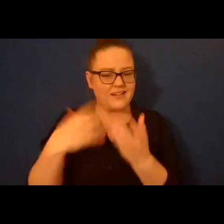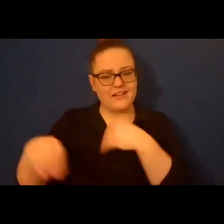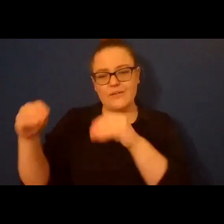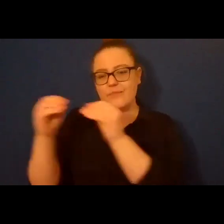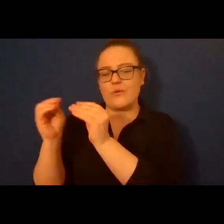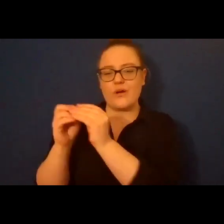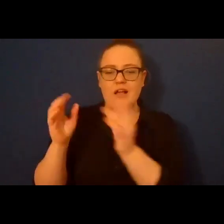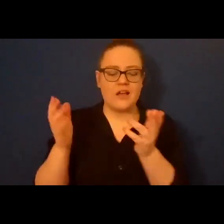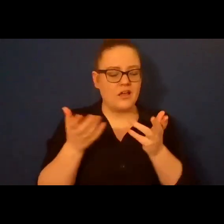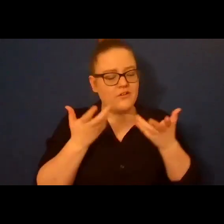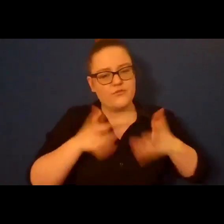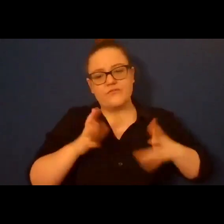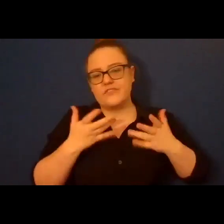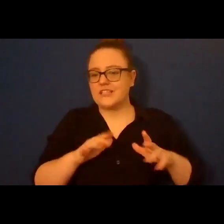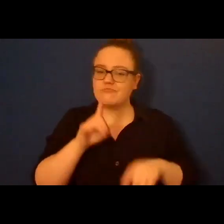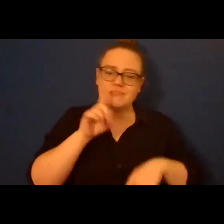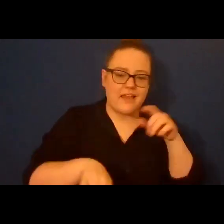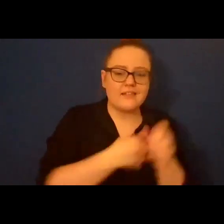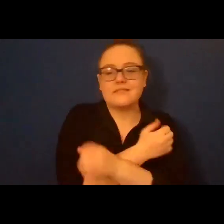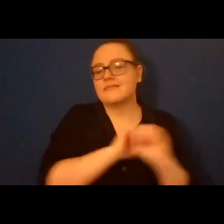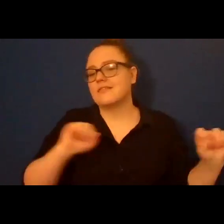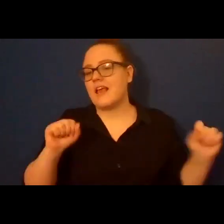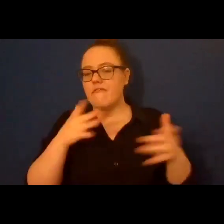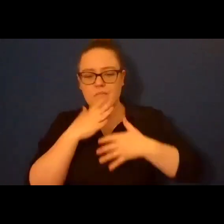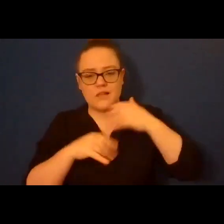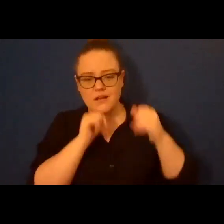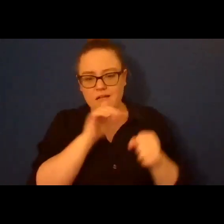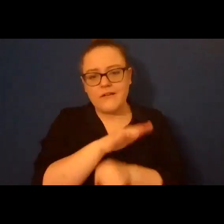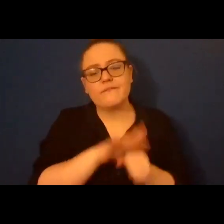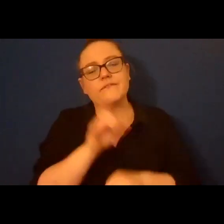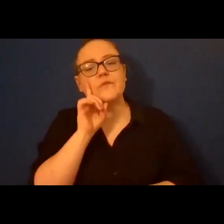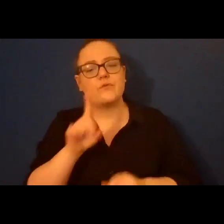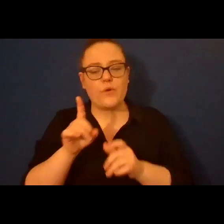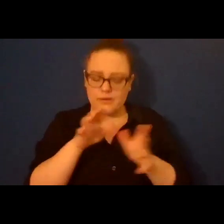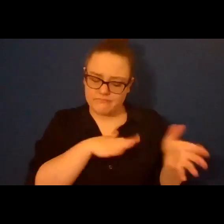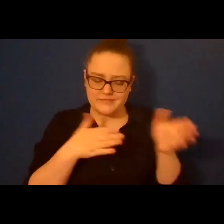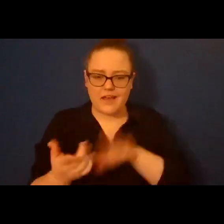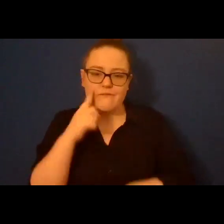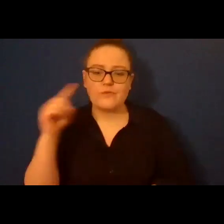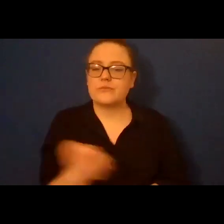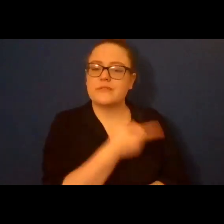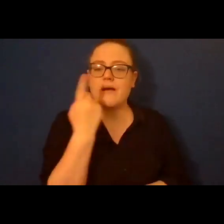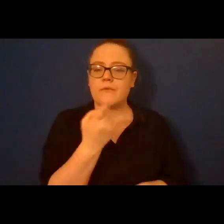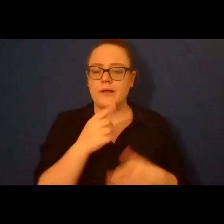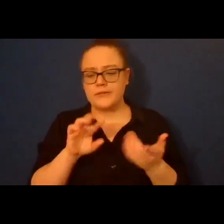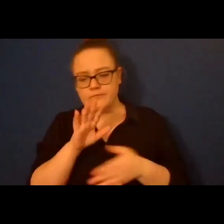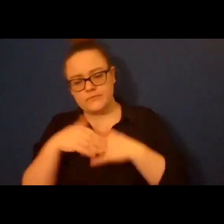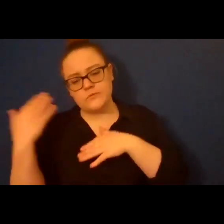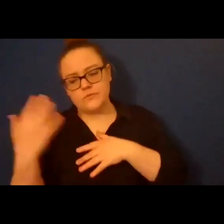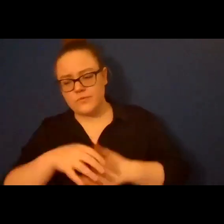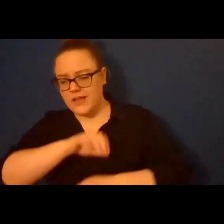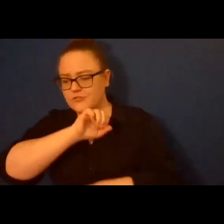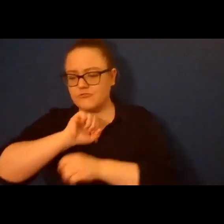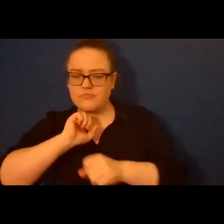save. Too bloodless to martyr. Too diamond to charcoal. Too nation to earth. You brute. Cruel